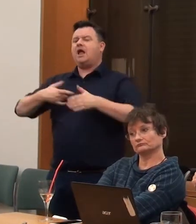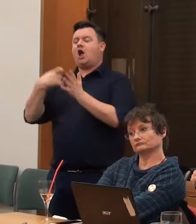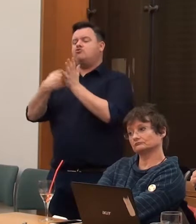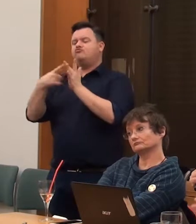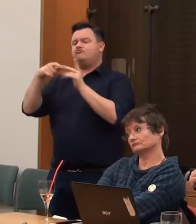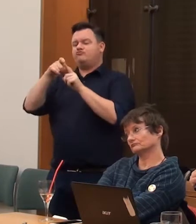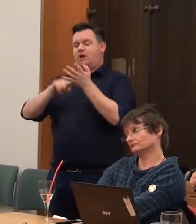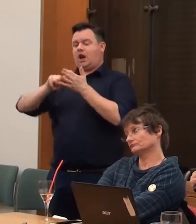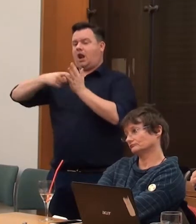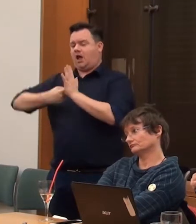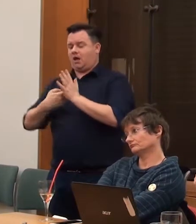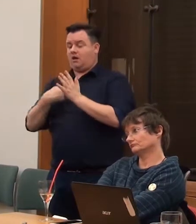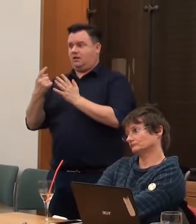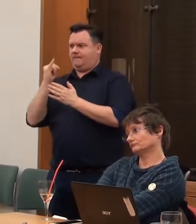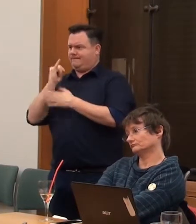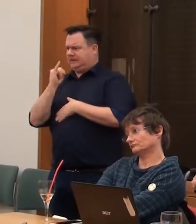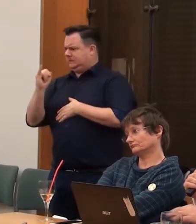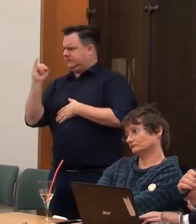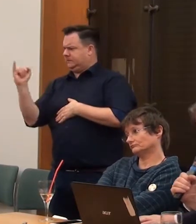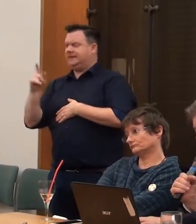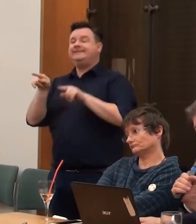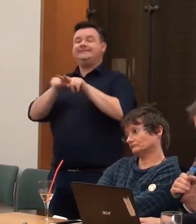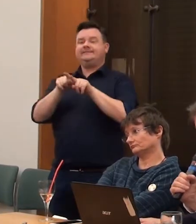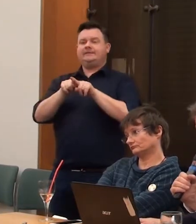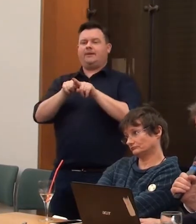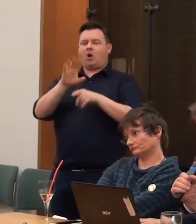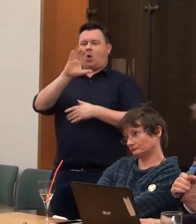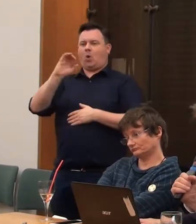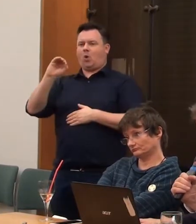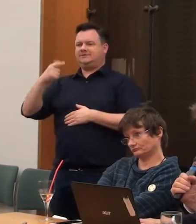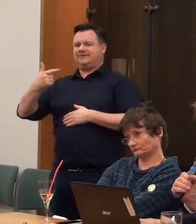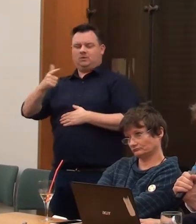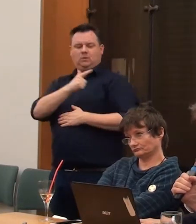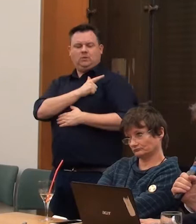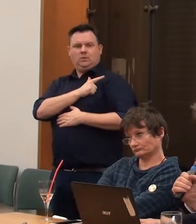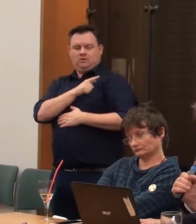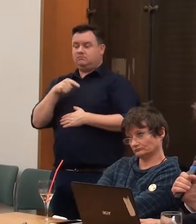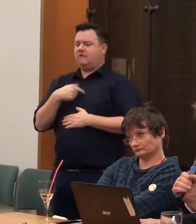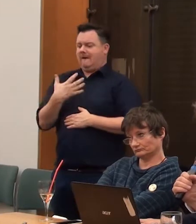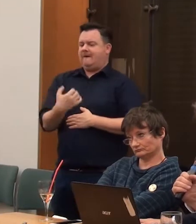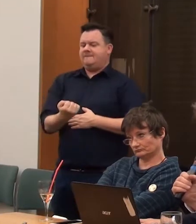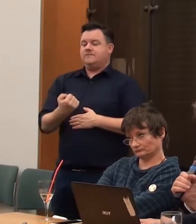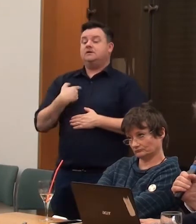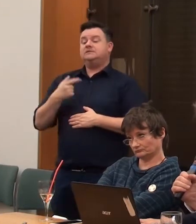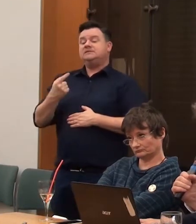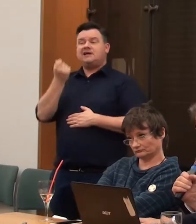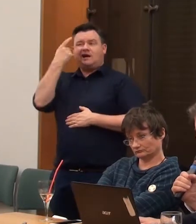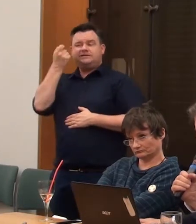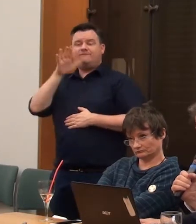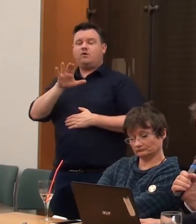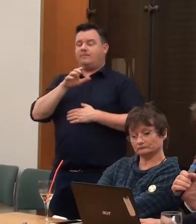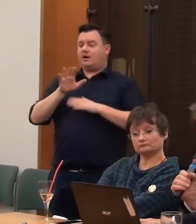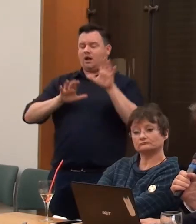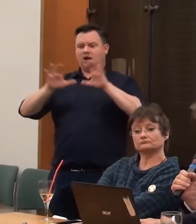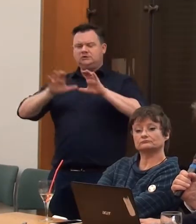impairment, and so on. The baddies are there, same in James Bond. And so these ideas that came from these cartoons are very